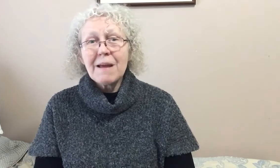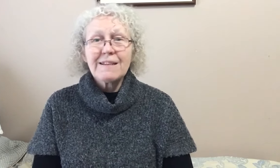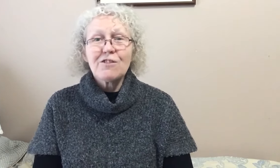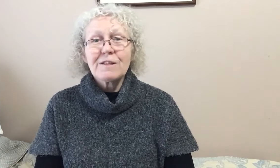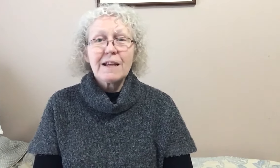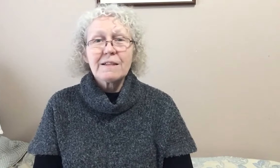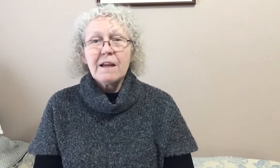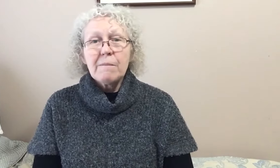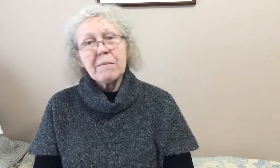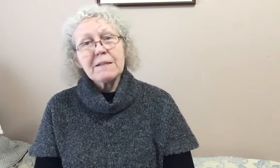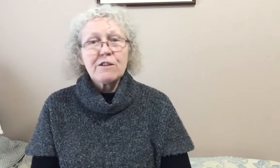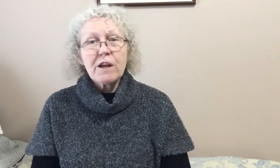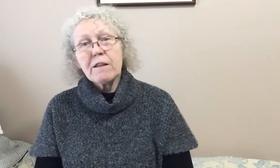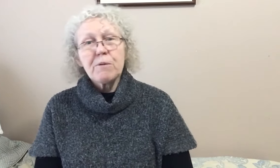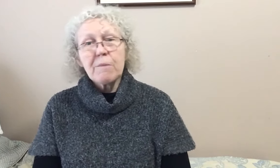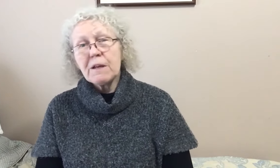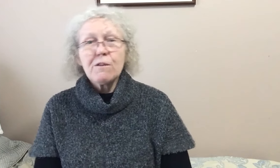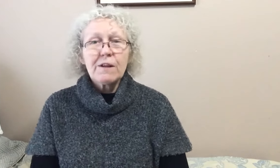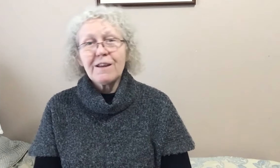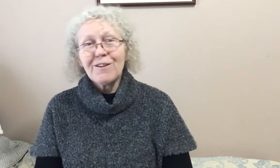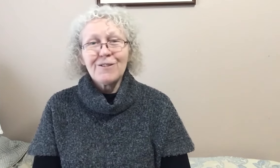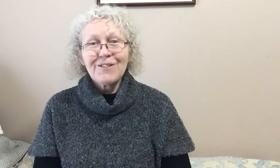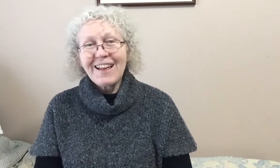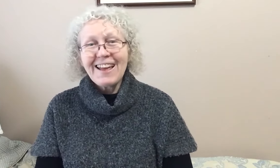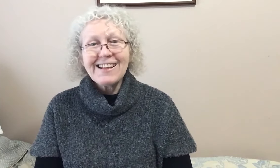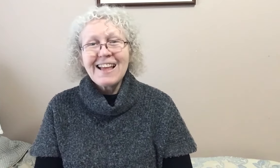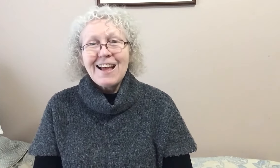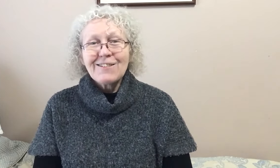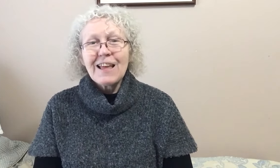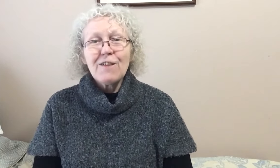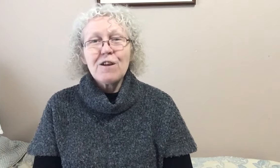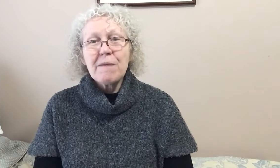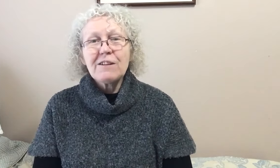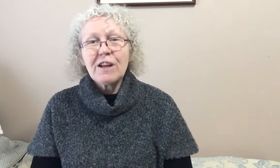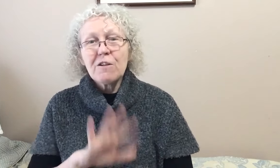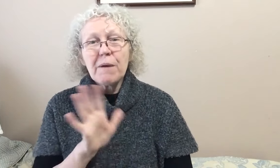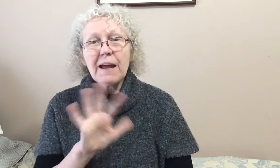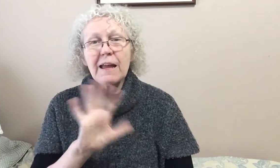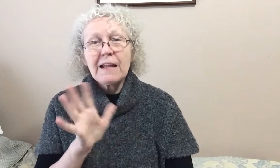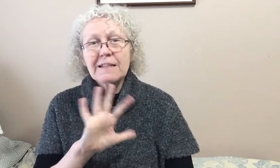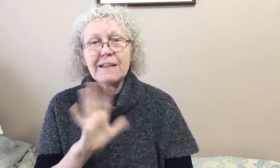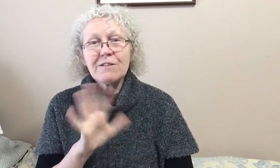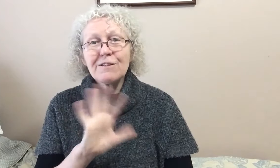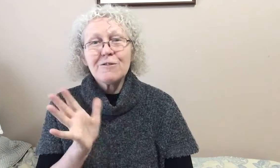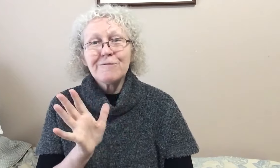message that says Pamela Sunshine's put up a new video. Okay? So thank you very much and goodbye and see you soon.